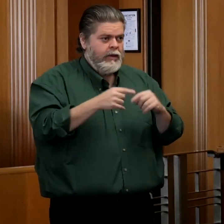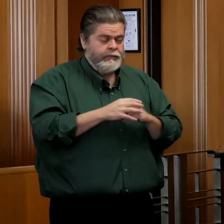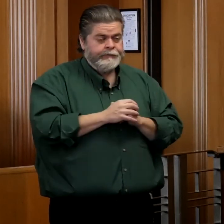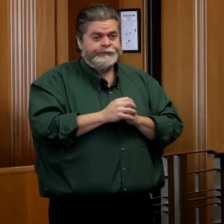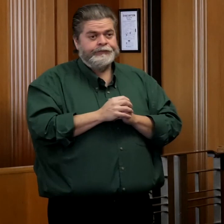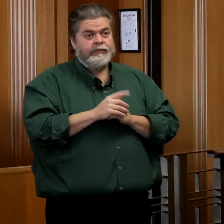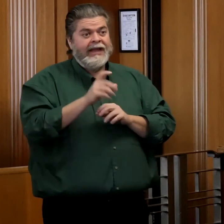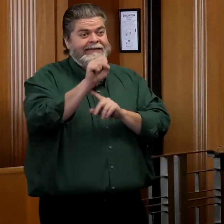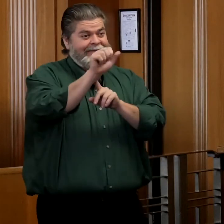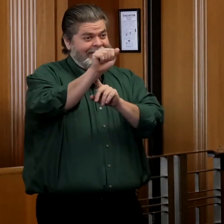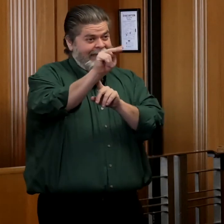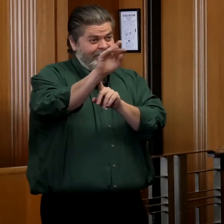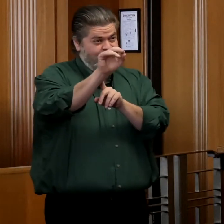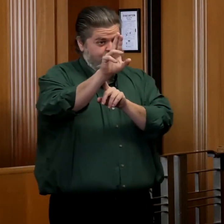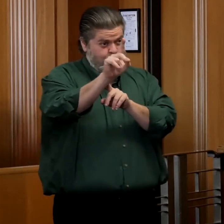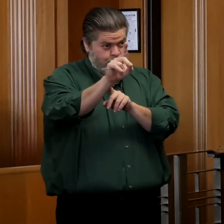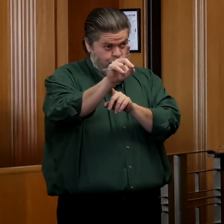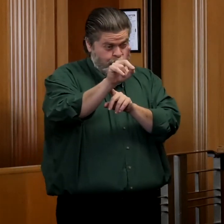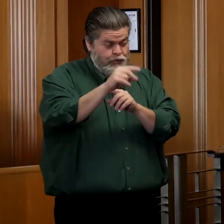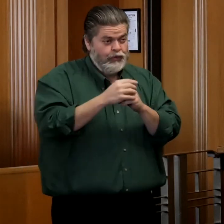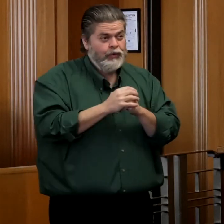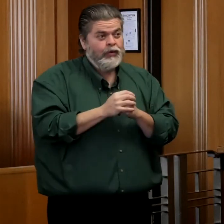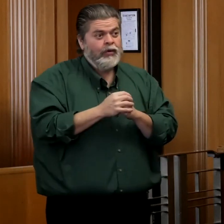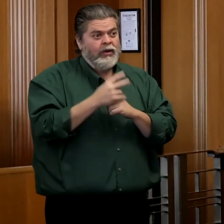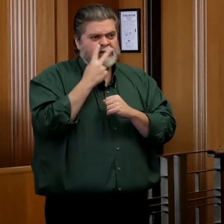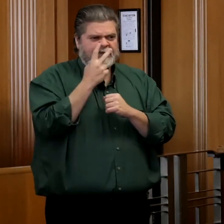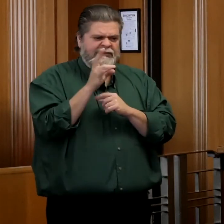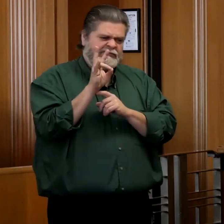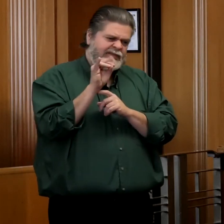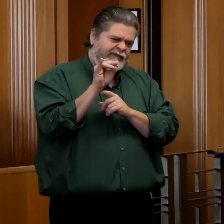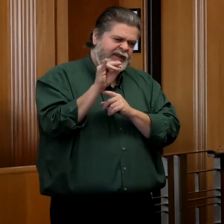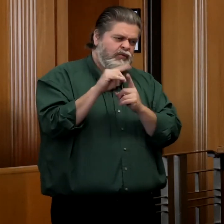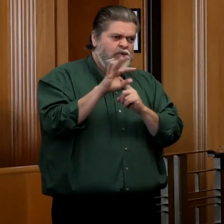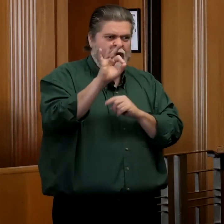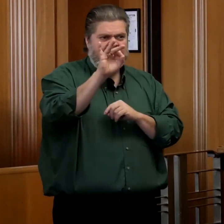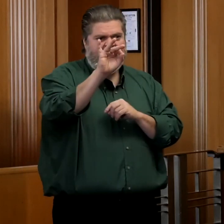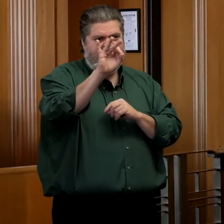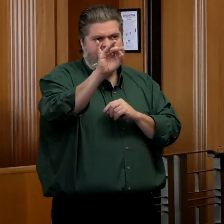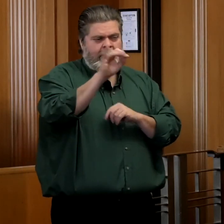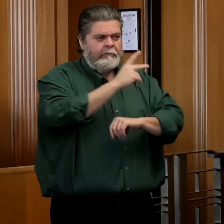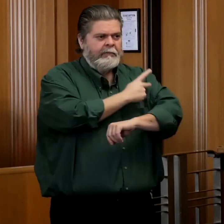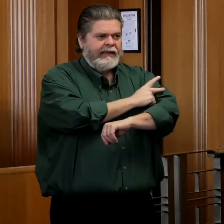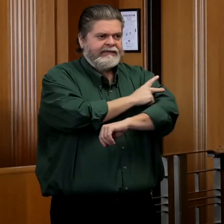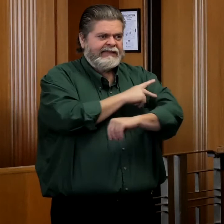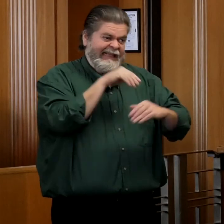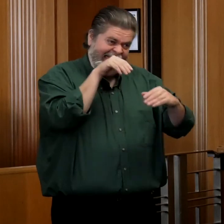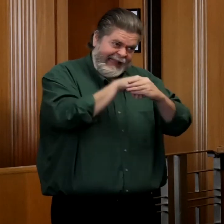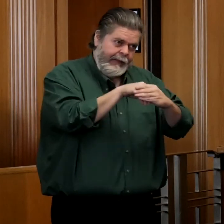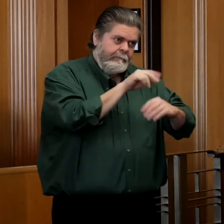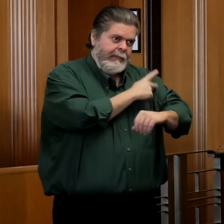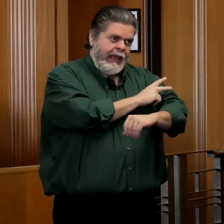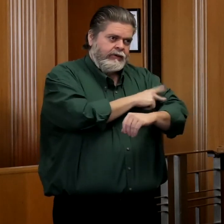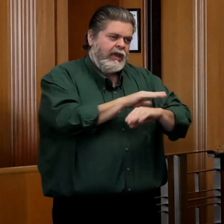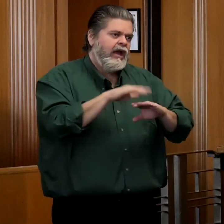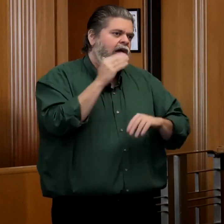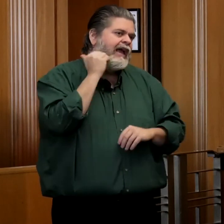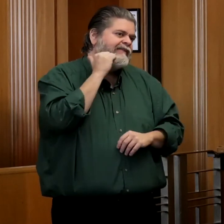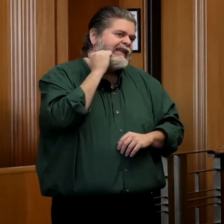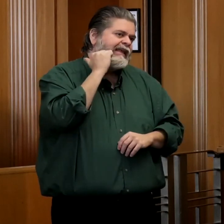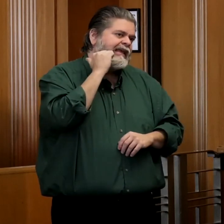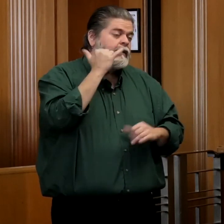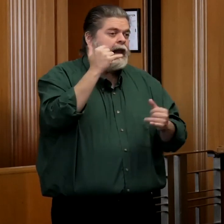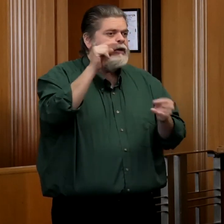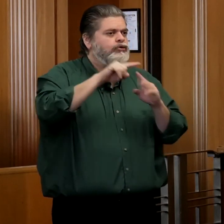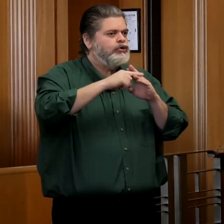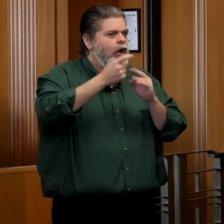currently with Sanford, we're seeing about 70 to 90 COVID patients, inpatient, on a daily basis. That has come down